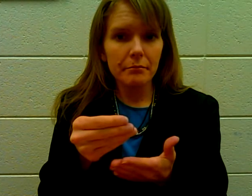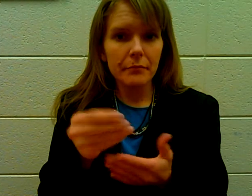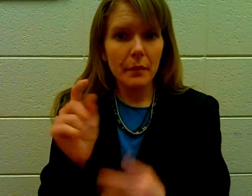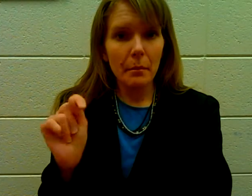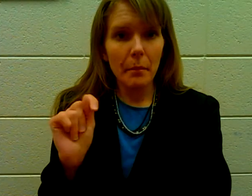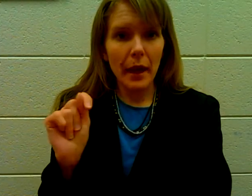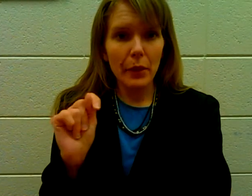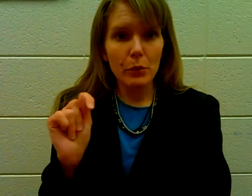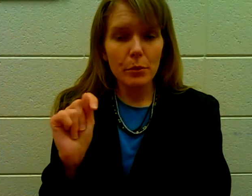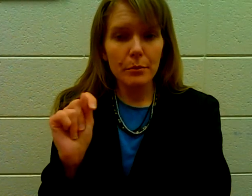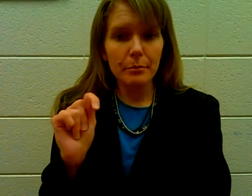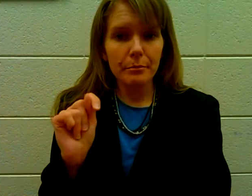Bathroom.